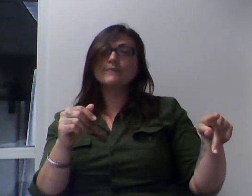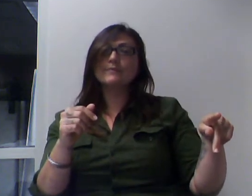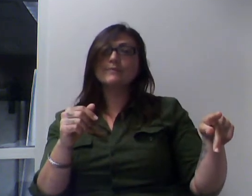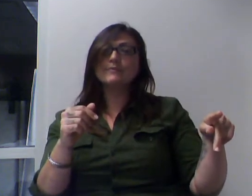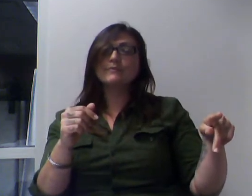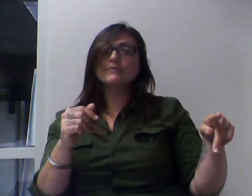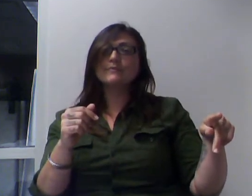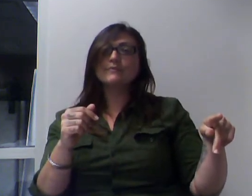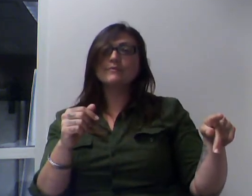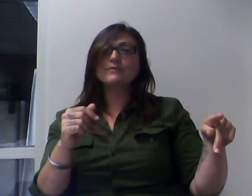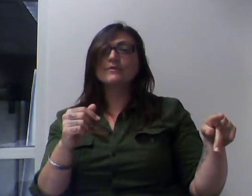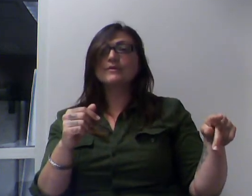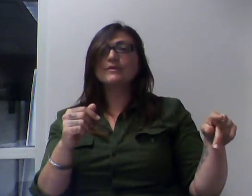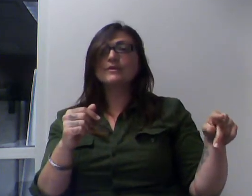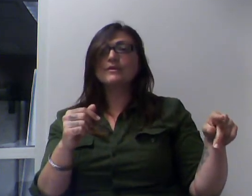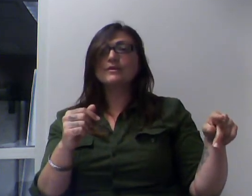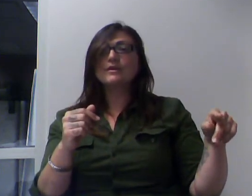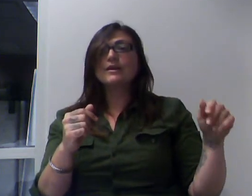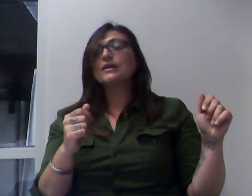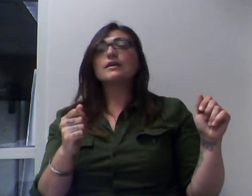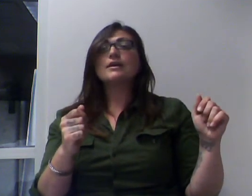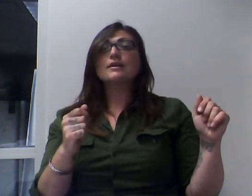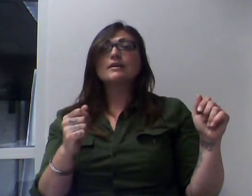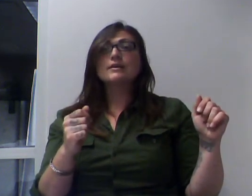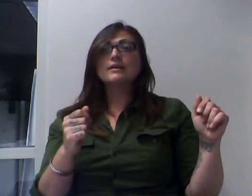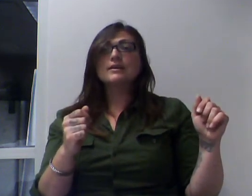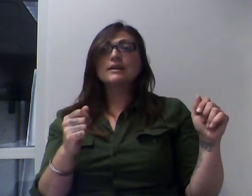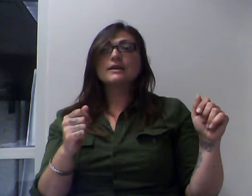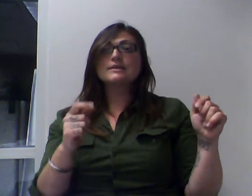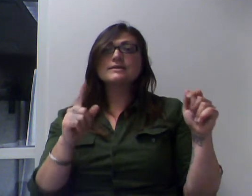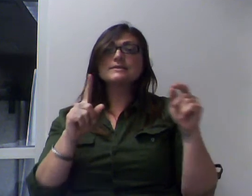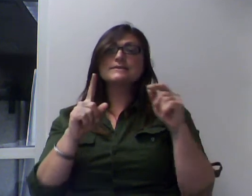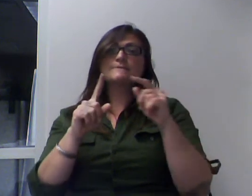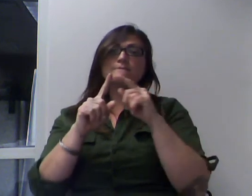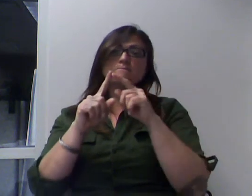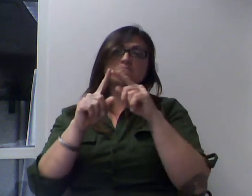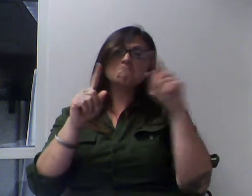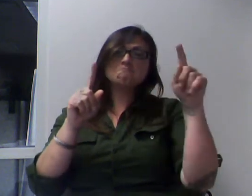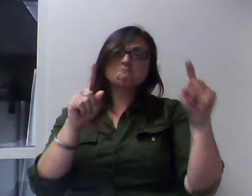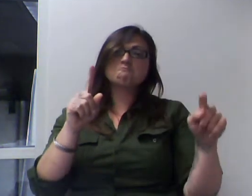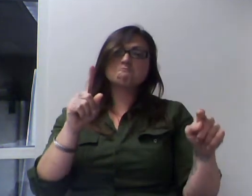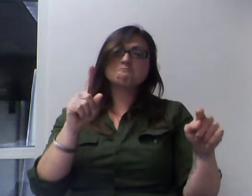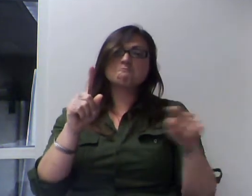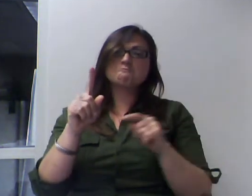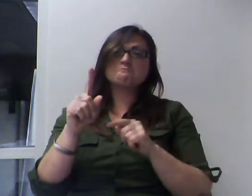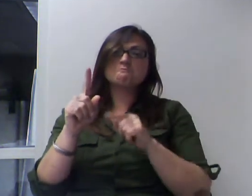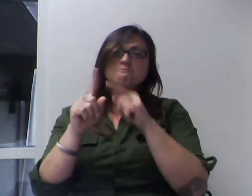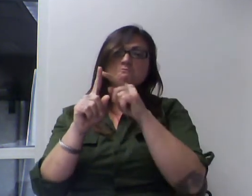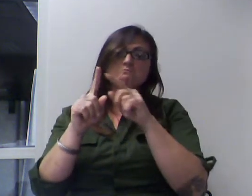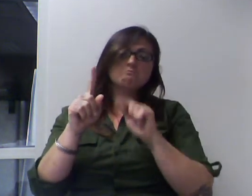followed by, if we measure one of these sides.